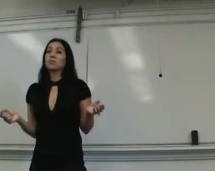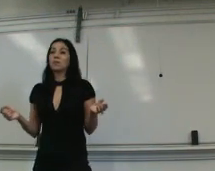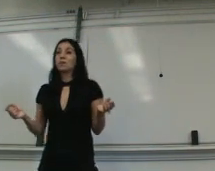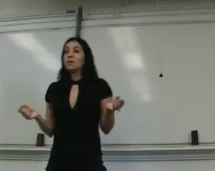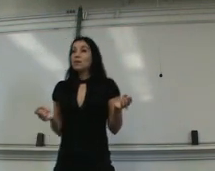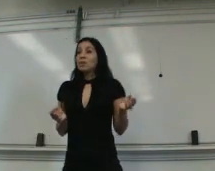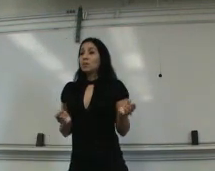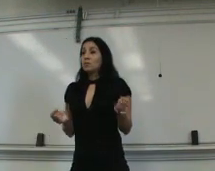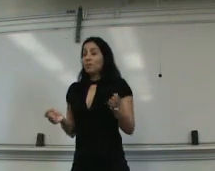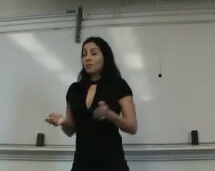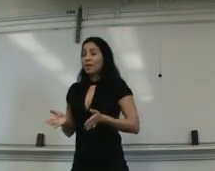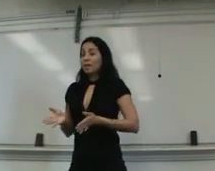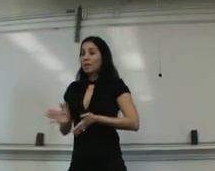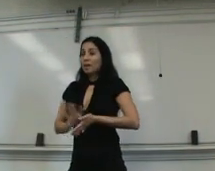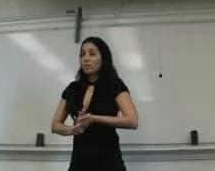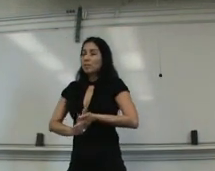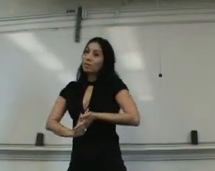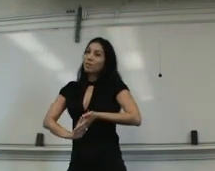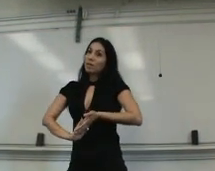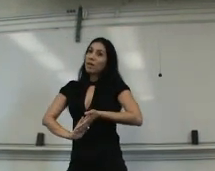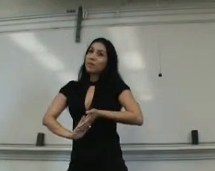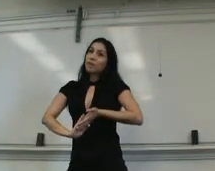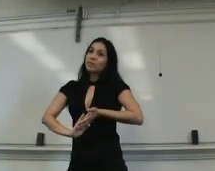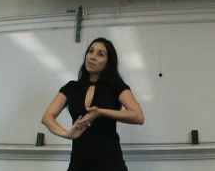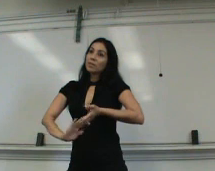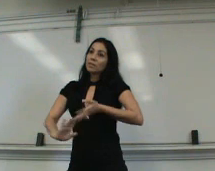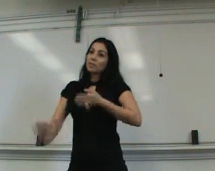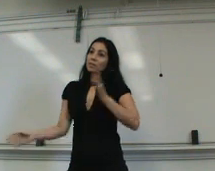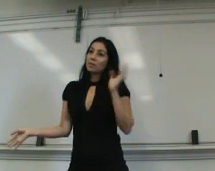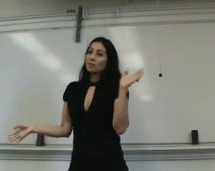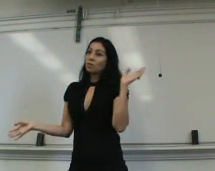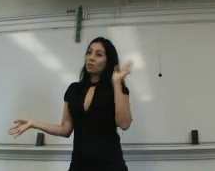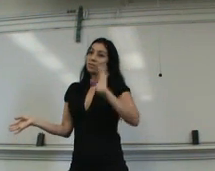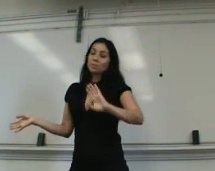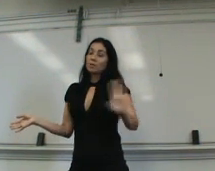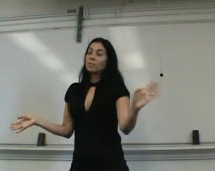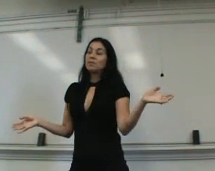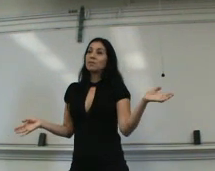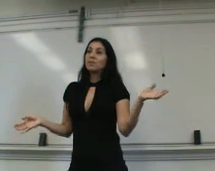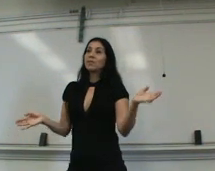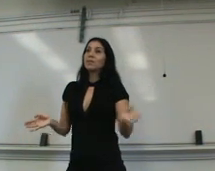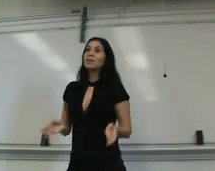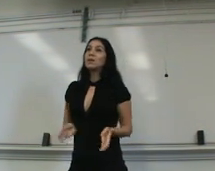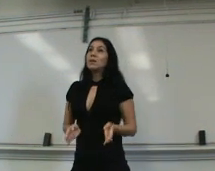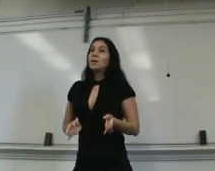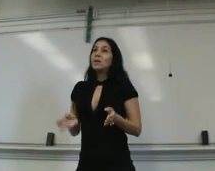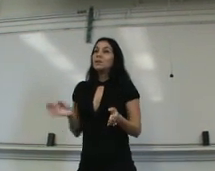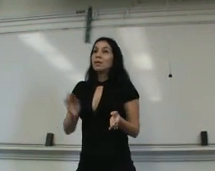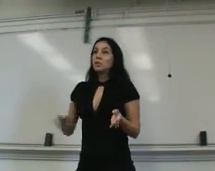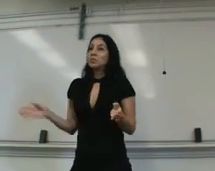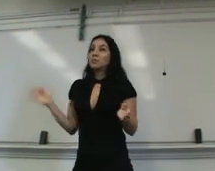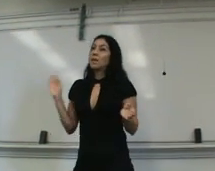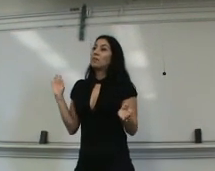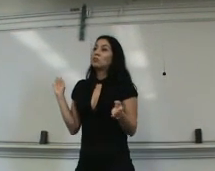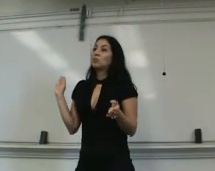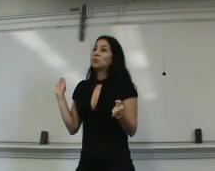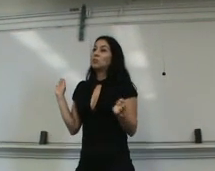actually. So, then I was, like, okay, I learned everything here. You know, I was making money and everything. But I just decided to